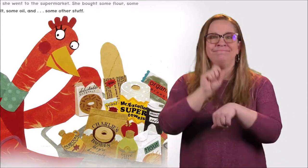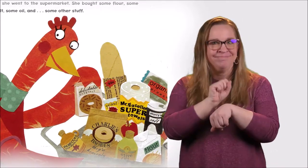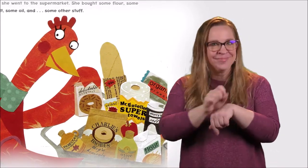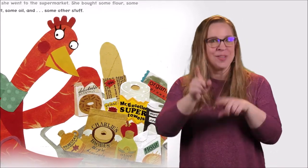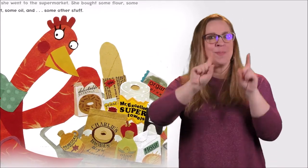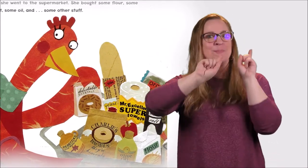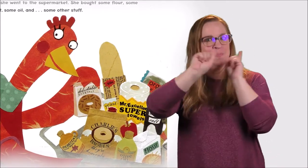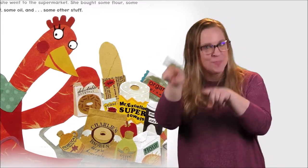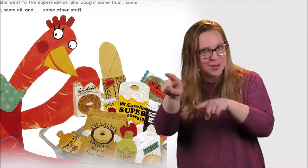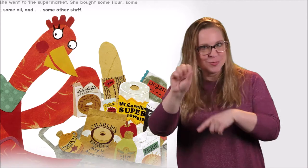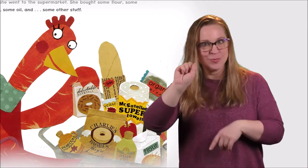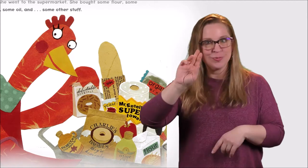So she went to the supermarket.